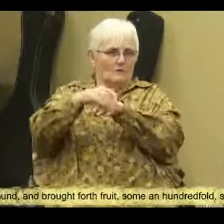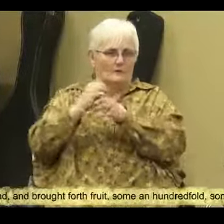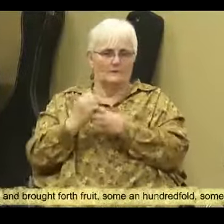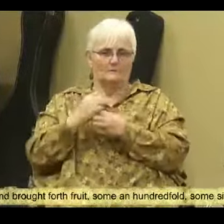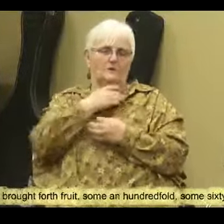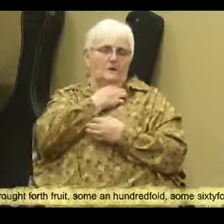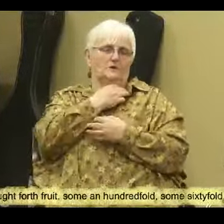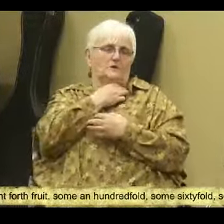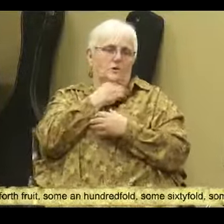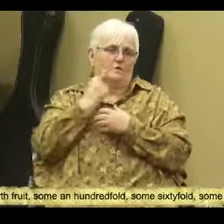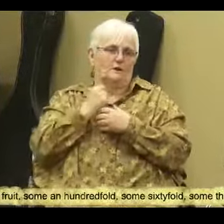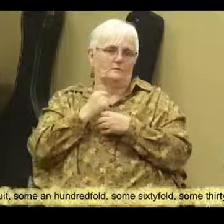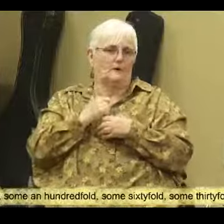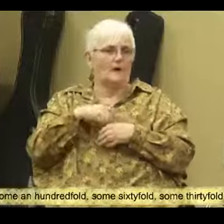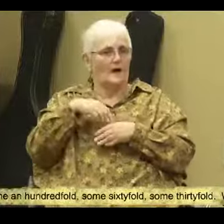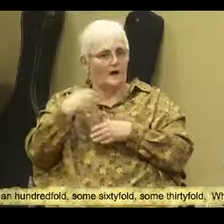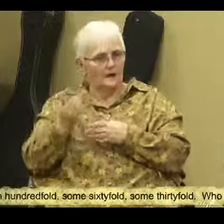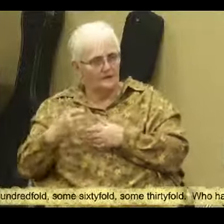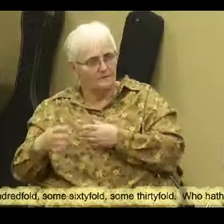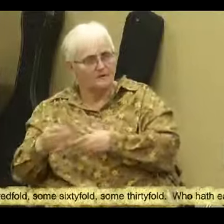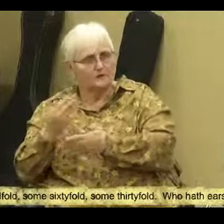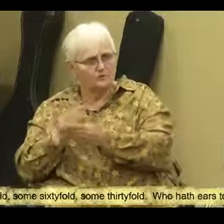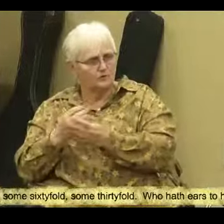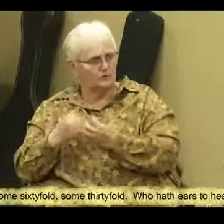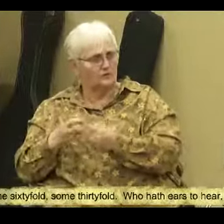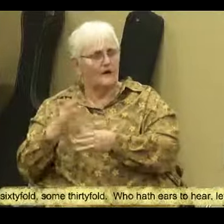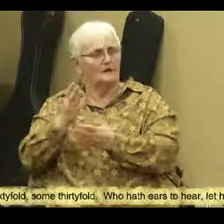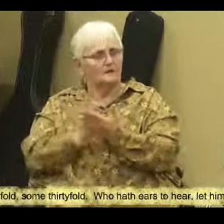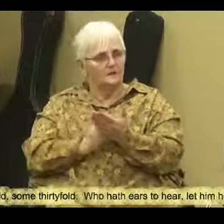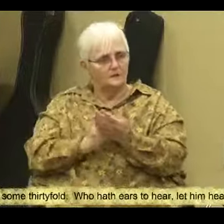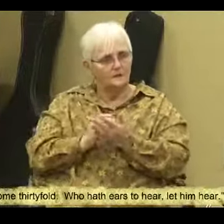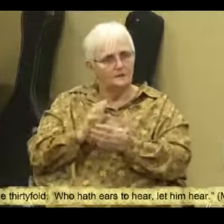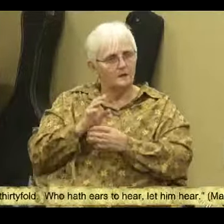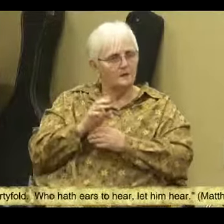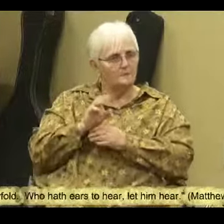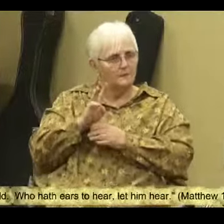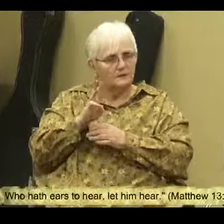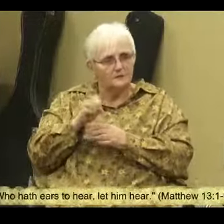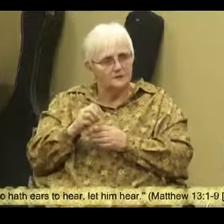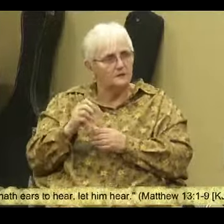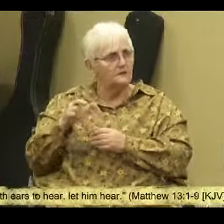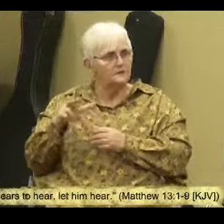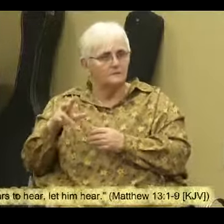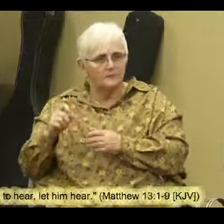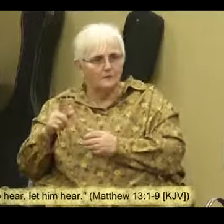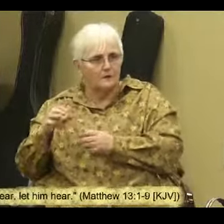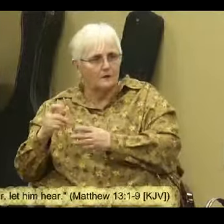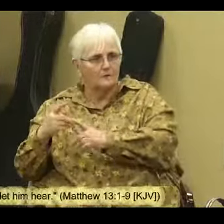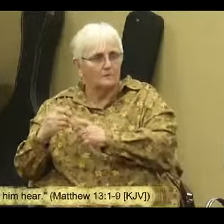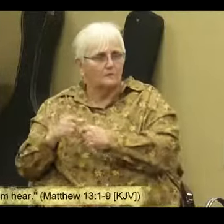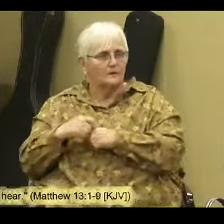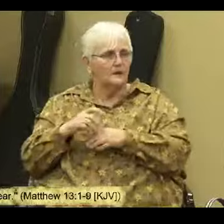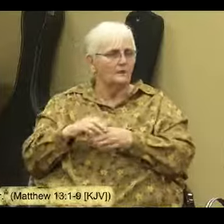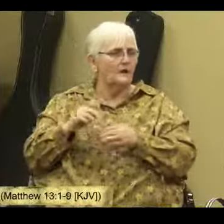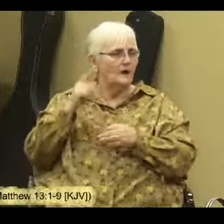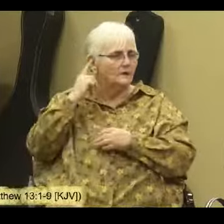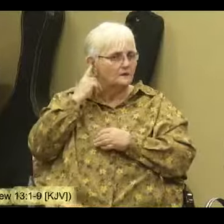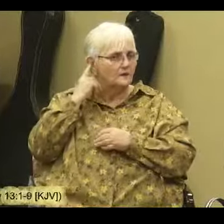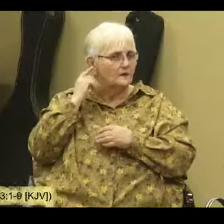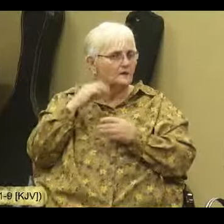on good ground and yielded a crop, some a hundredfold, some sixty, some thirty. He who has ears to hear, let him